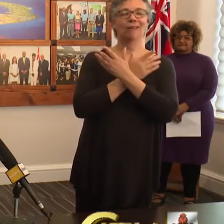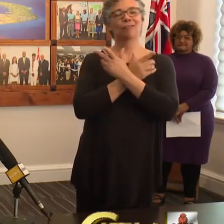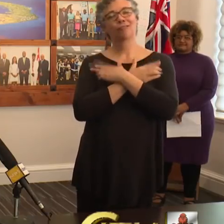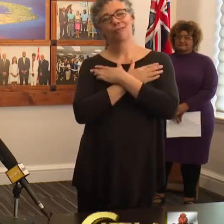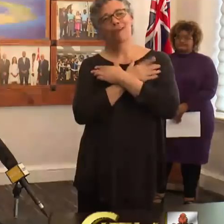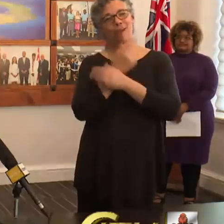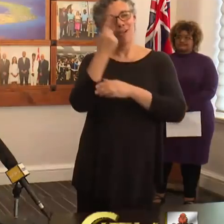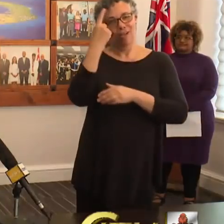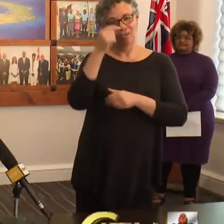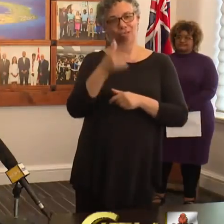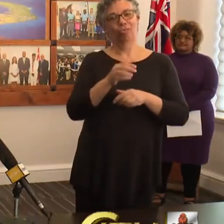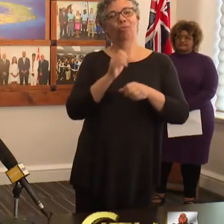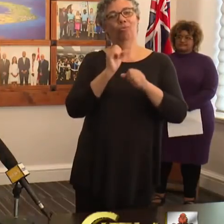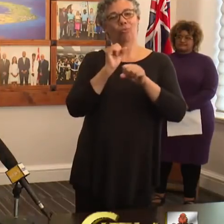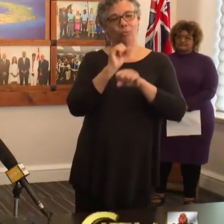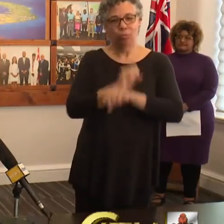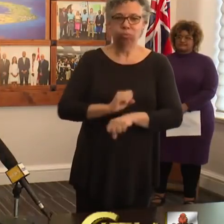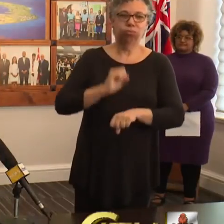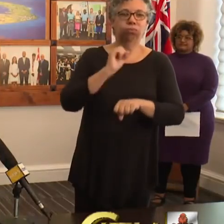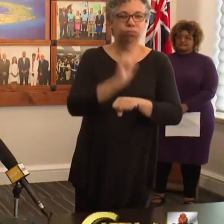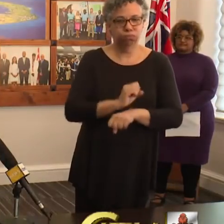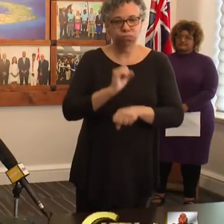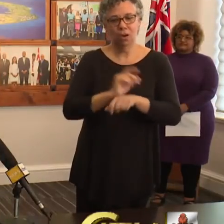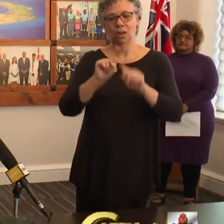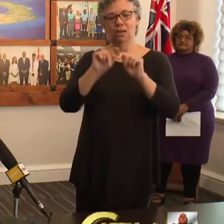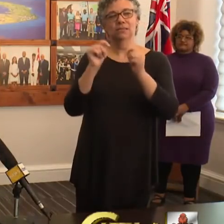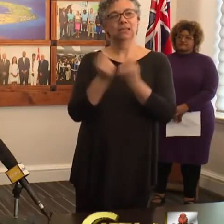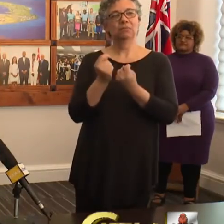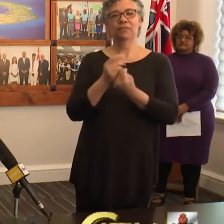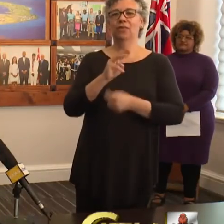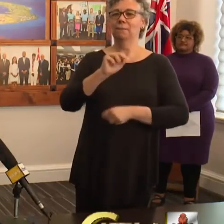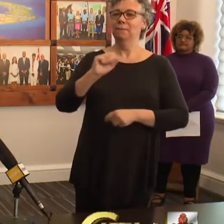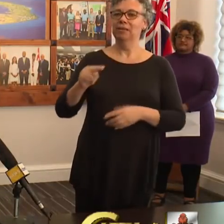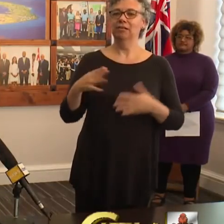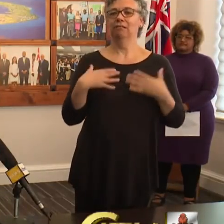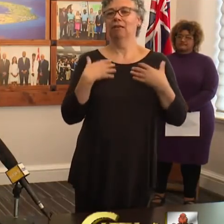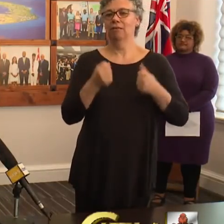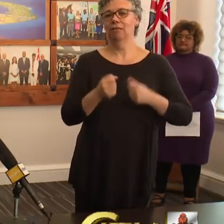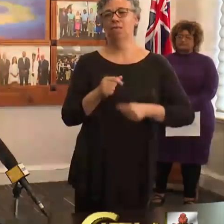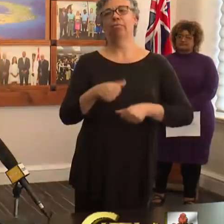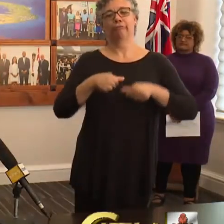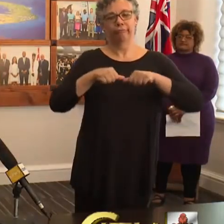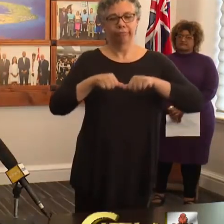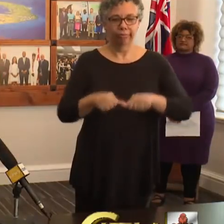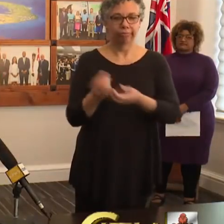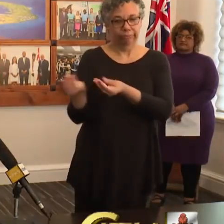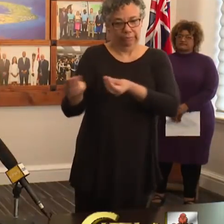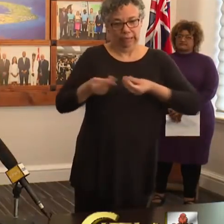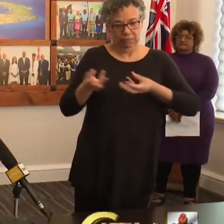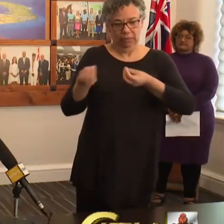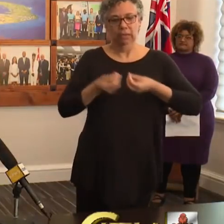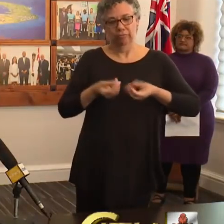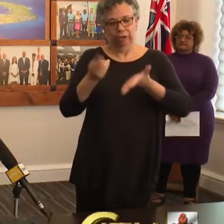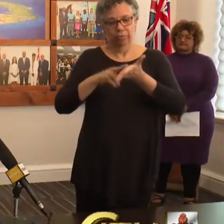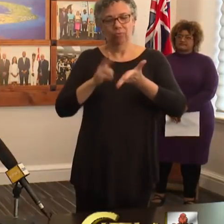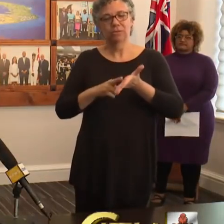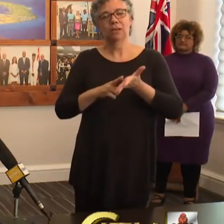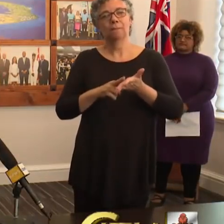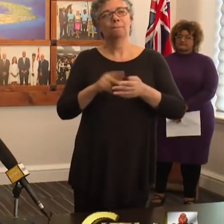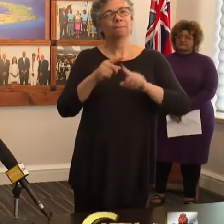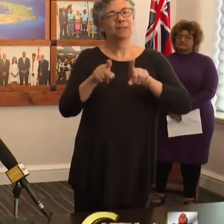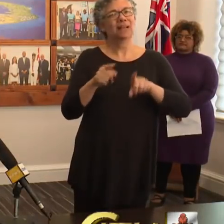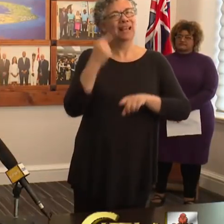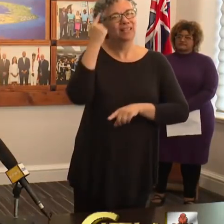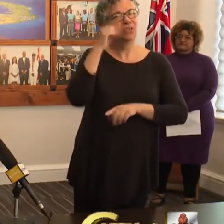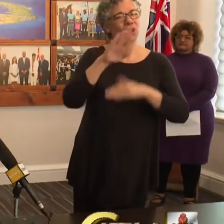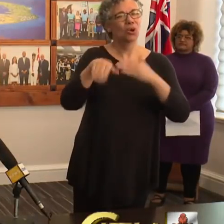say, overworked team at the Ministry of Health there. You're busy preparing reports for me on a daily basis to keep us updated, but I think that we all need